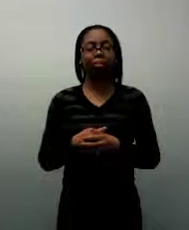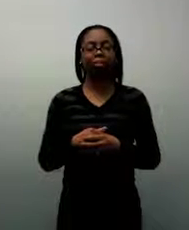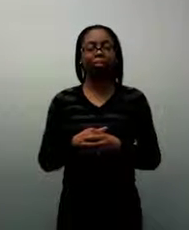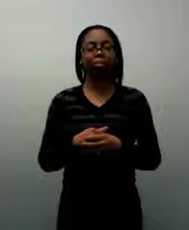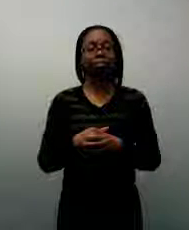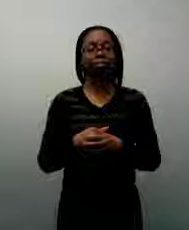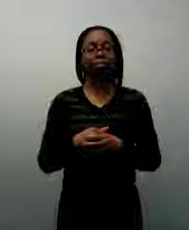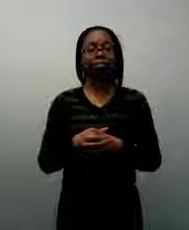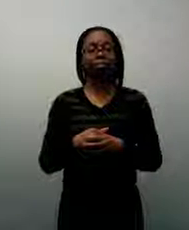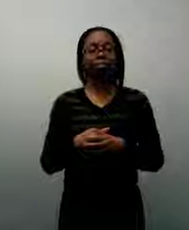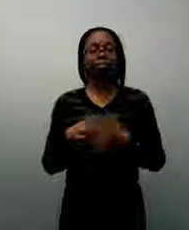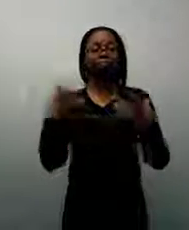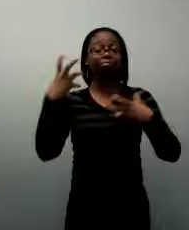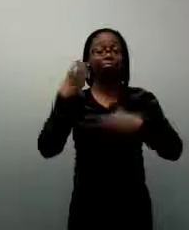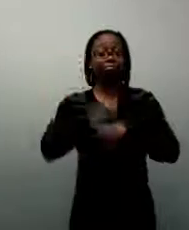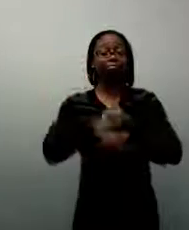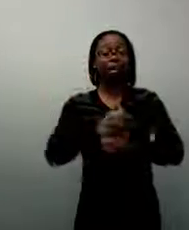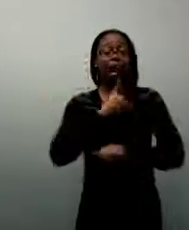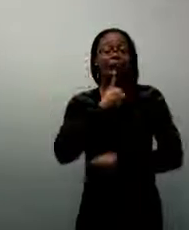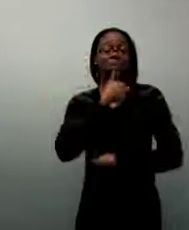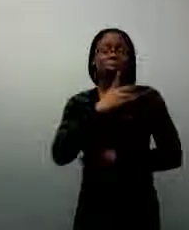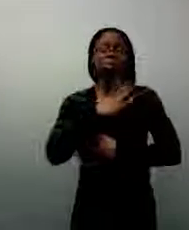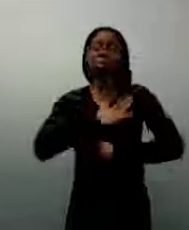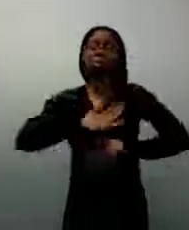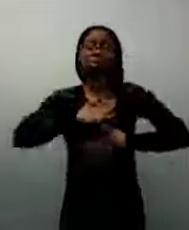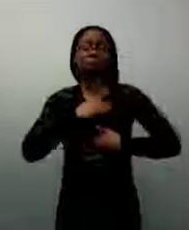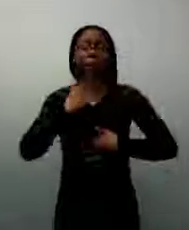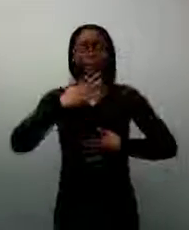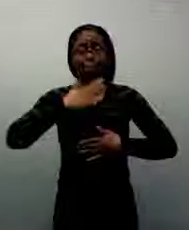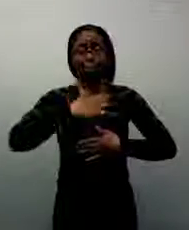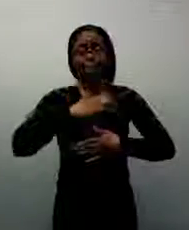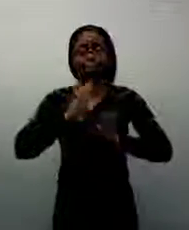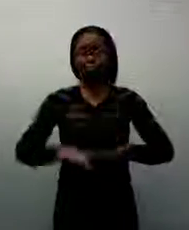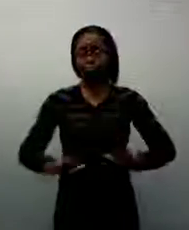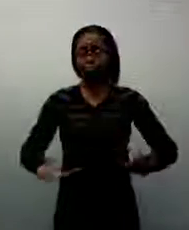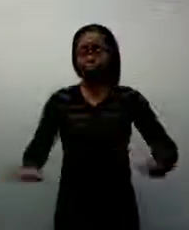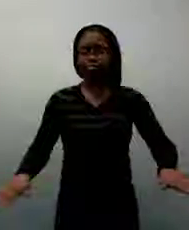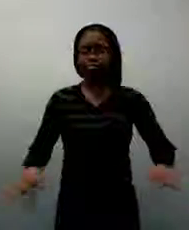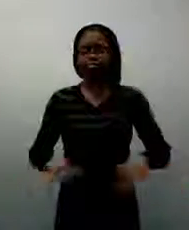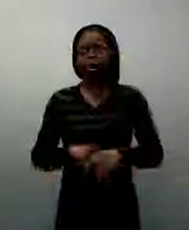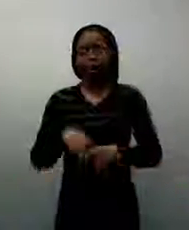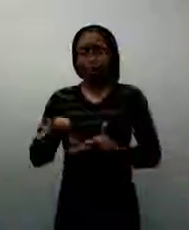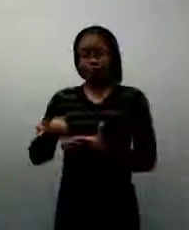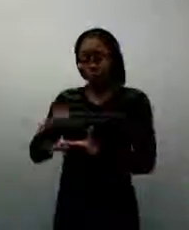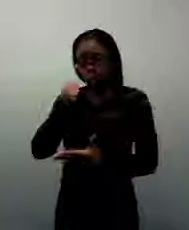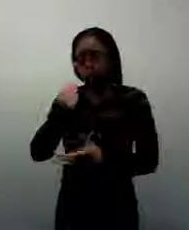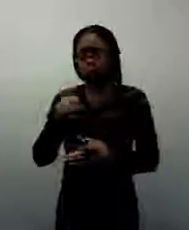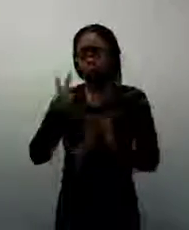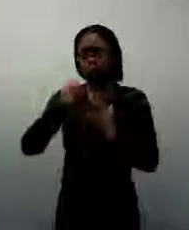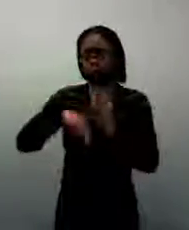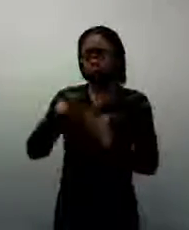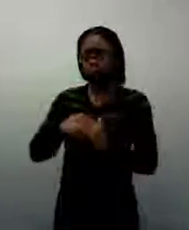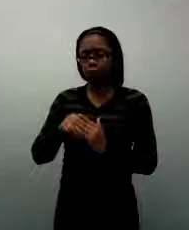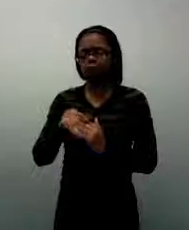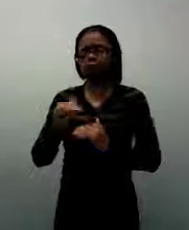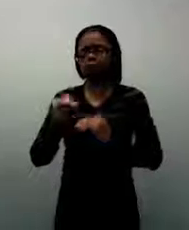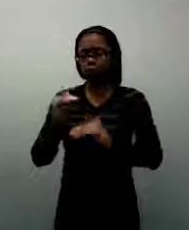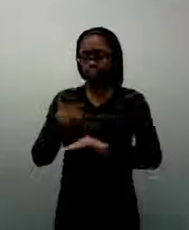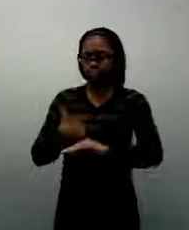really enjoyed watching my own little ones learn to read little by little and the different ways